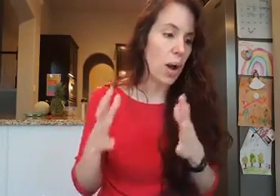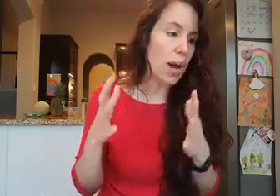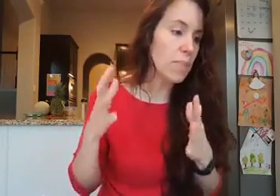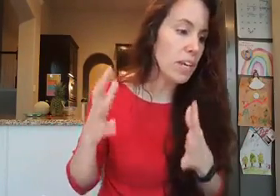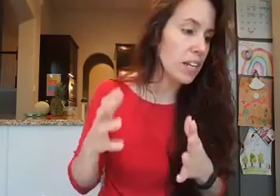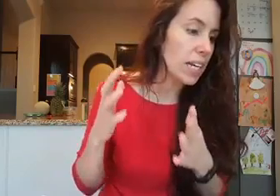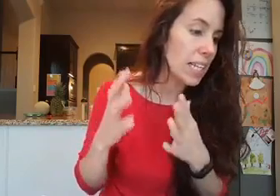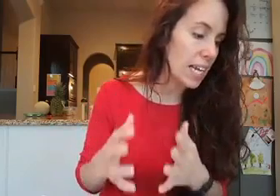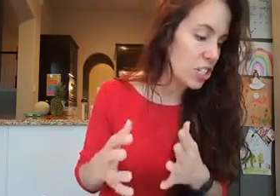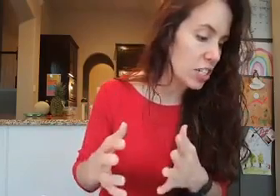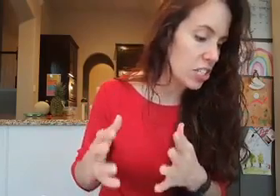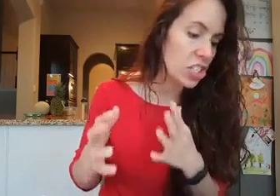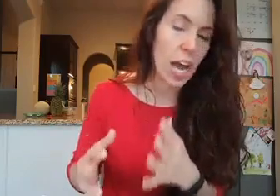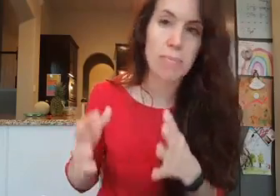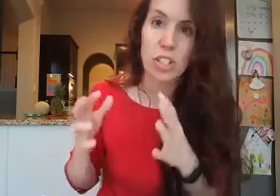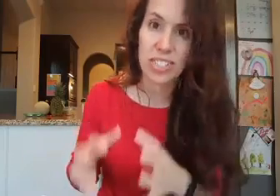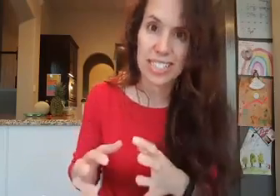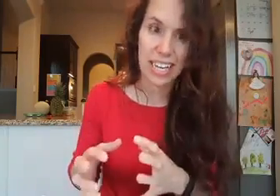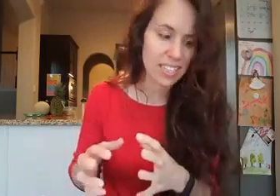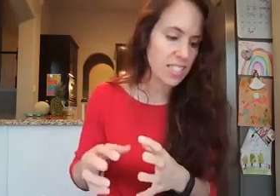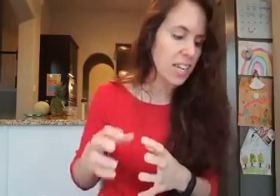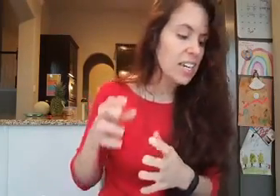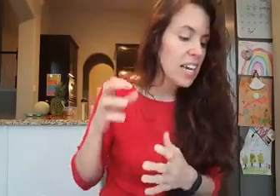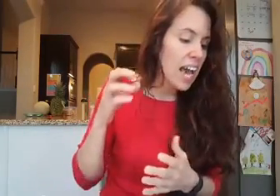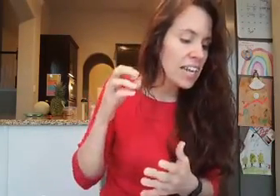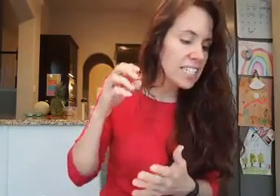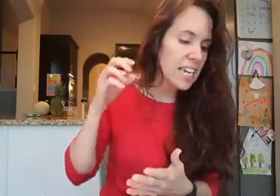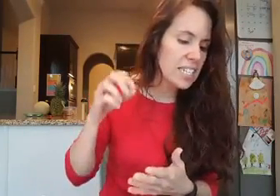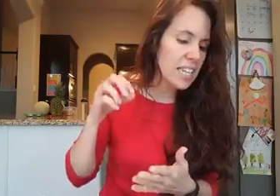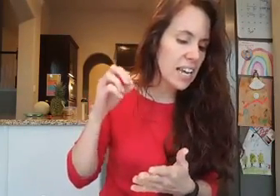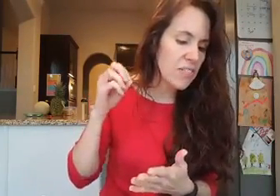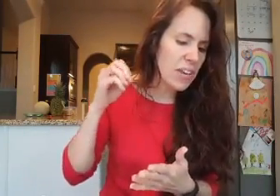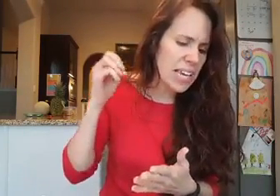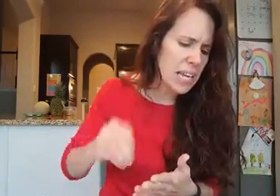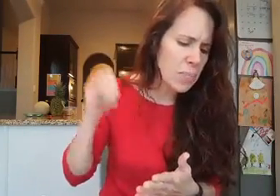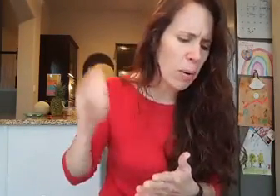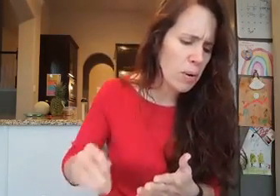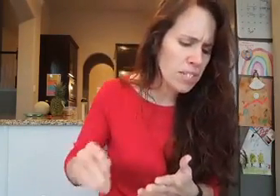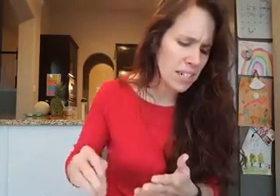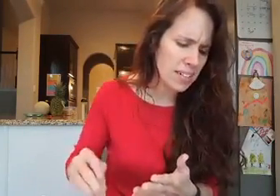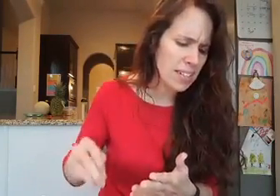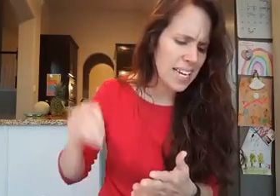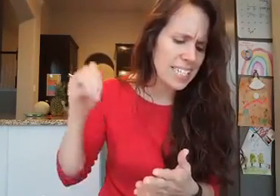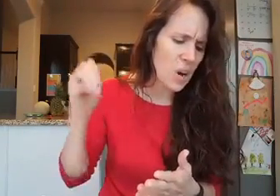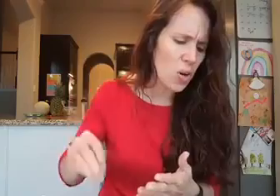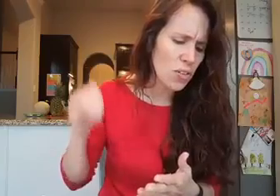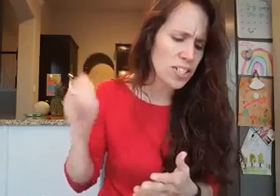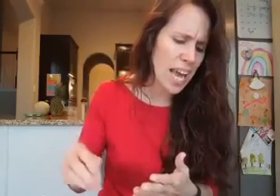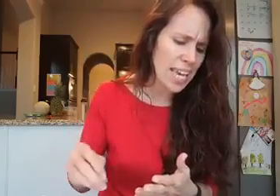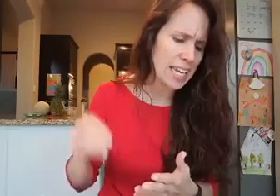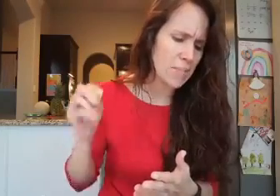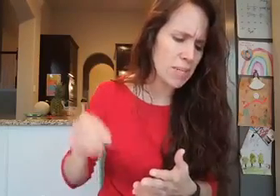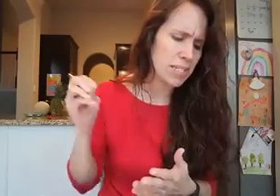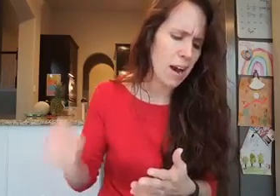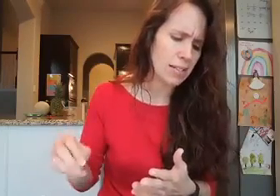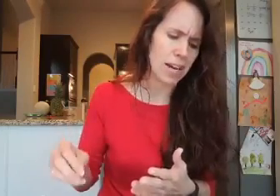I'm in Galatians chapter six, and it says, if any person is overtaken in misconduct